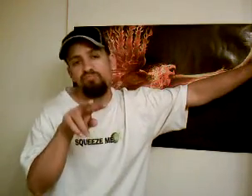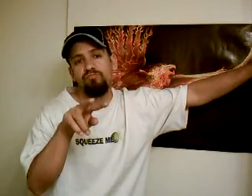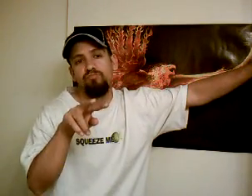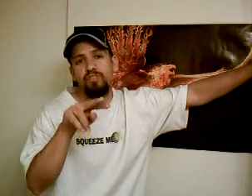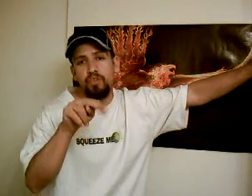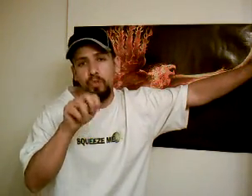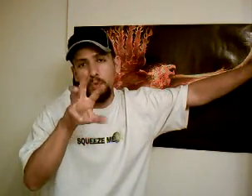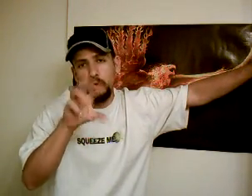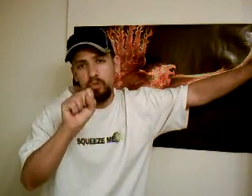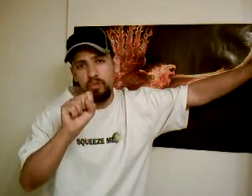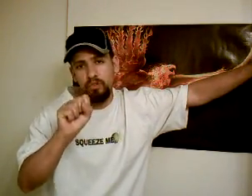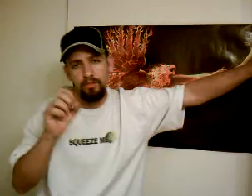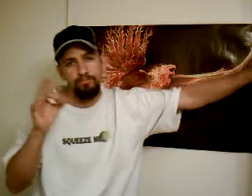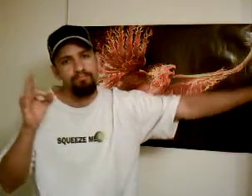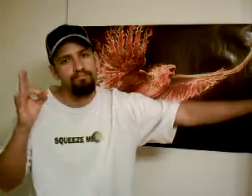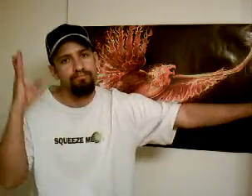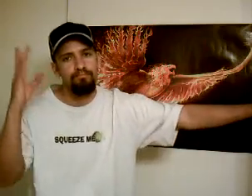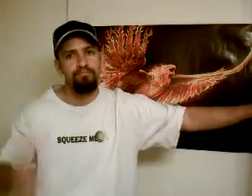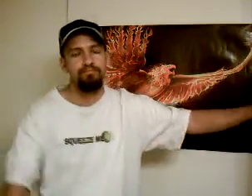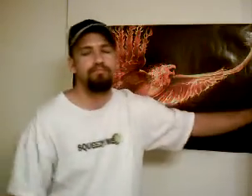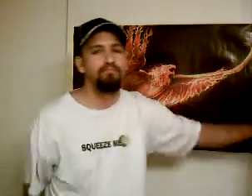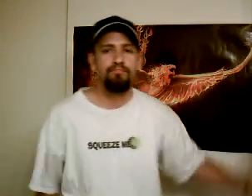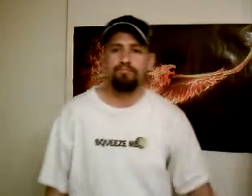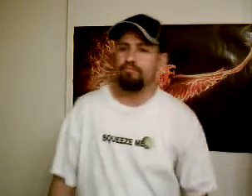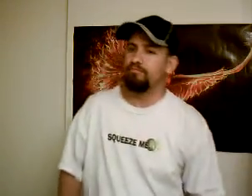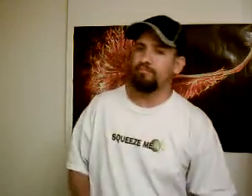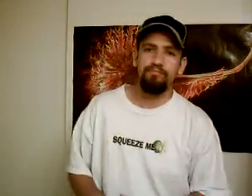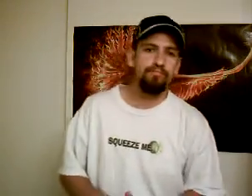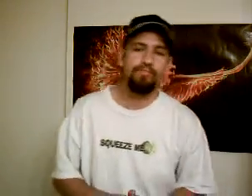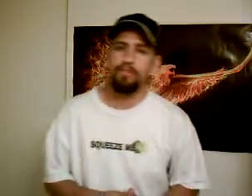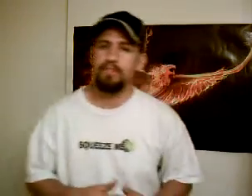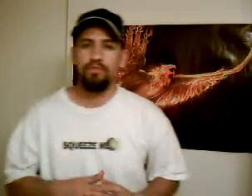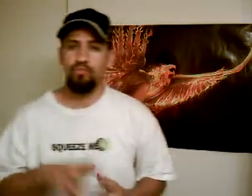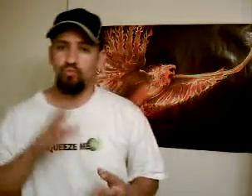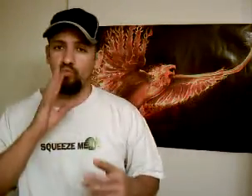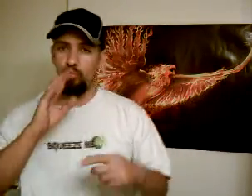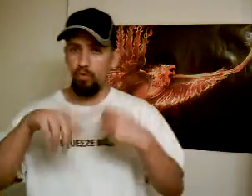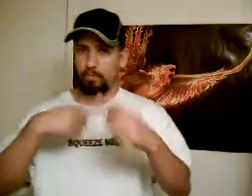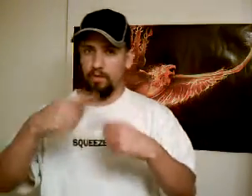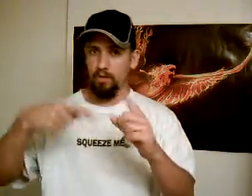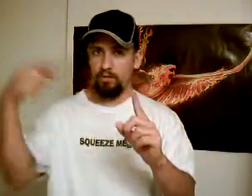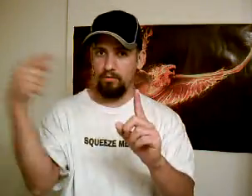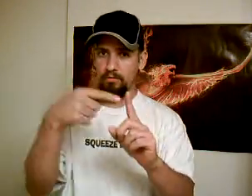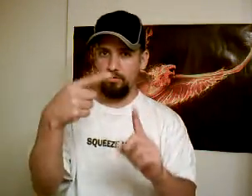If you get fall off.